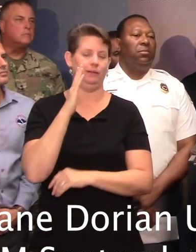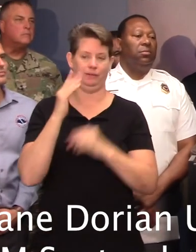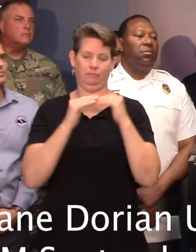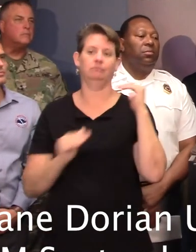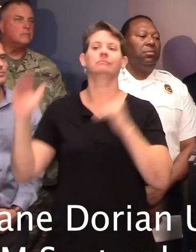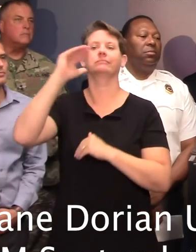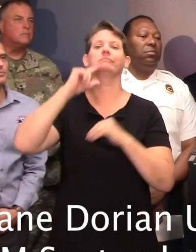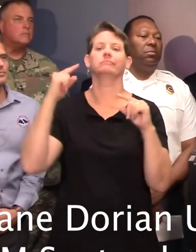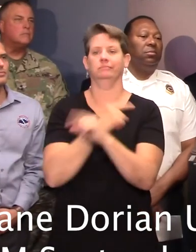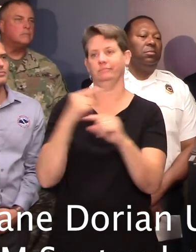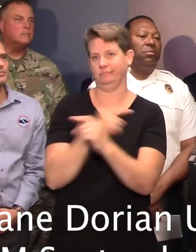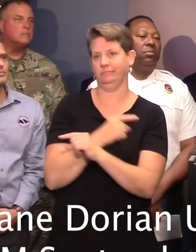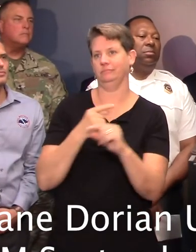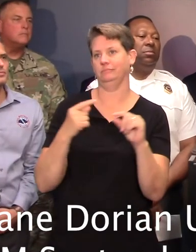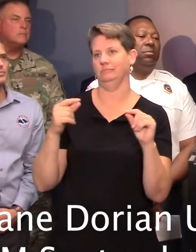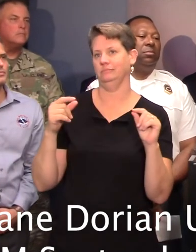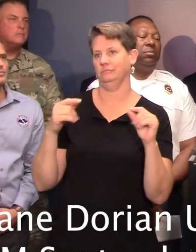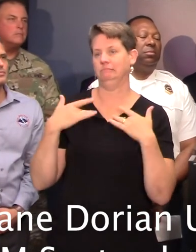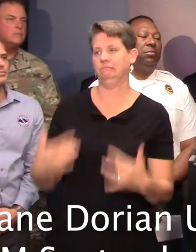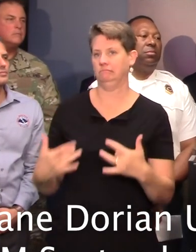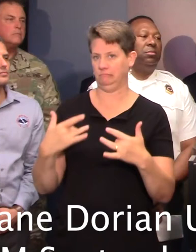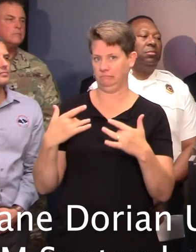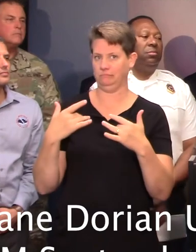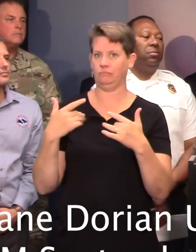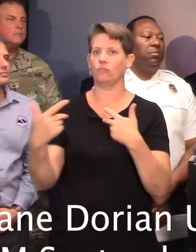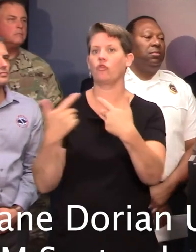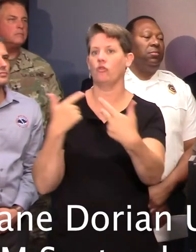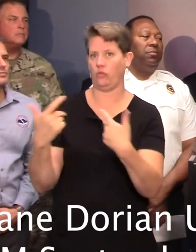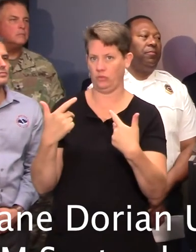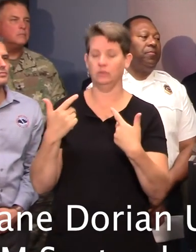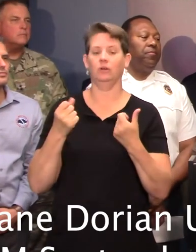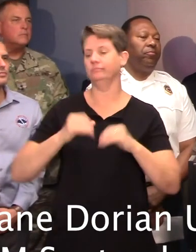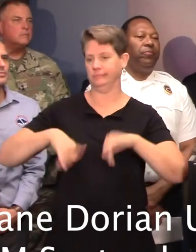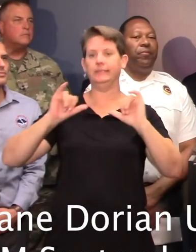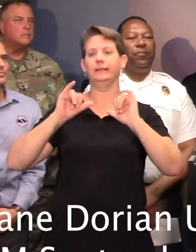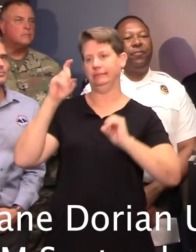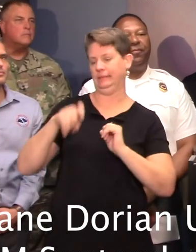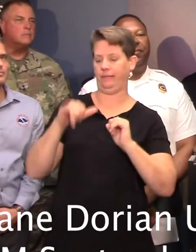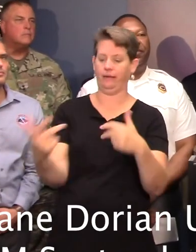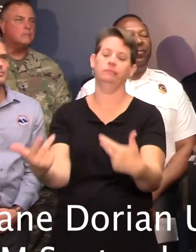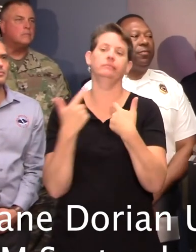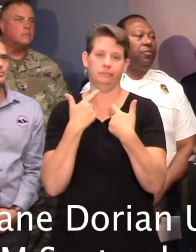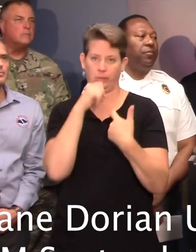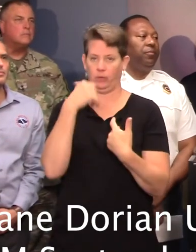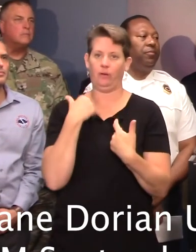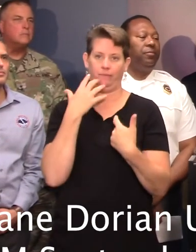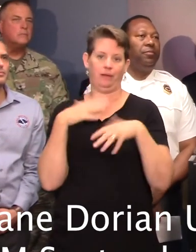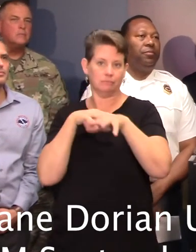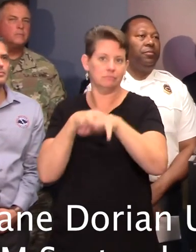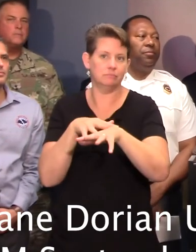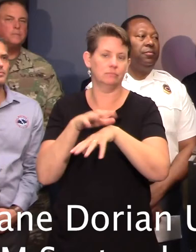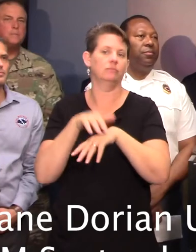exceeded traditional capacity available. So, clearly, the reversal is still needed today in order to ensure we didn't have gridlock on I-26